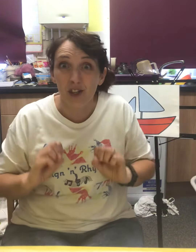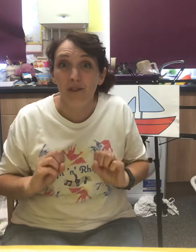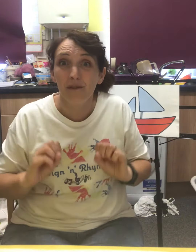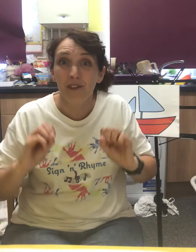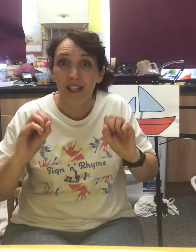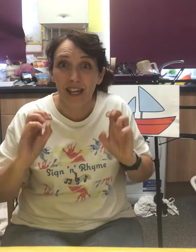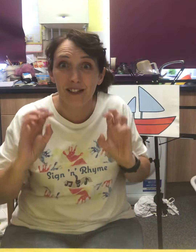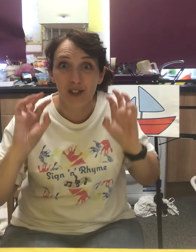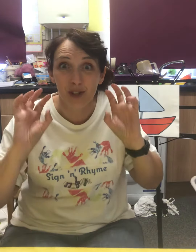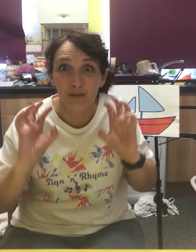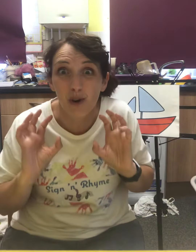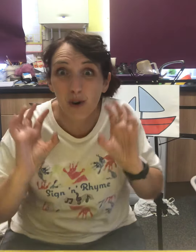don't forget to roar.